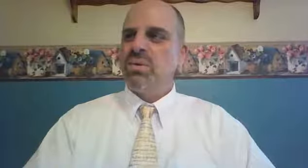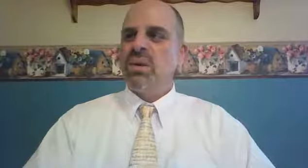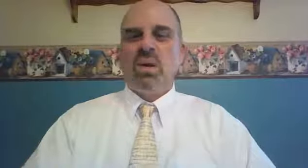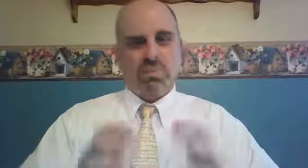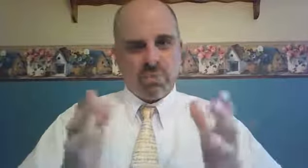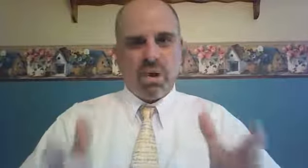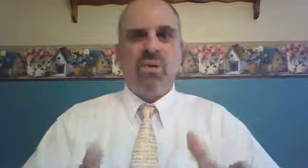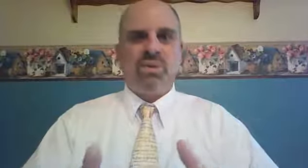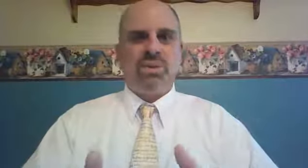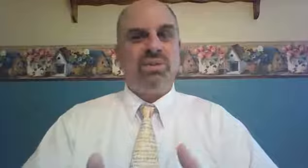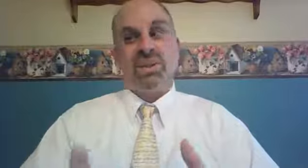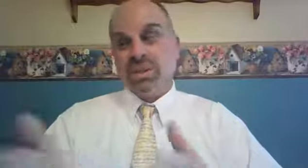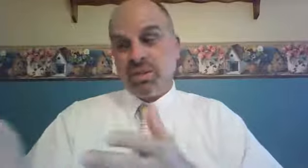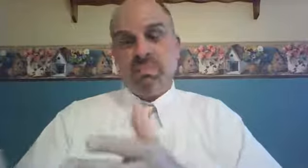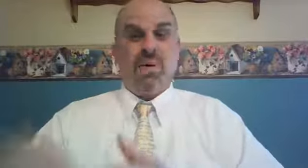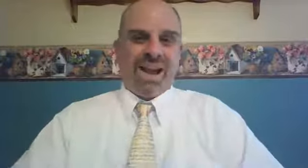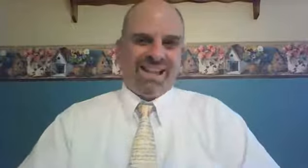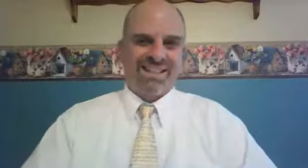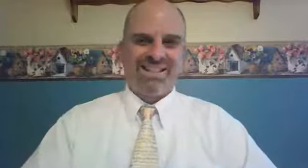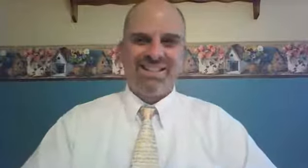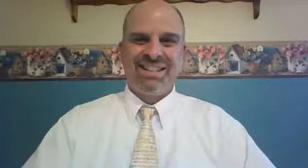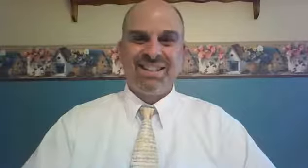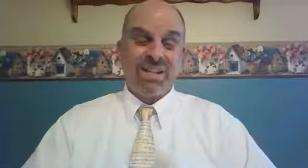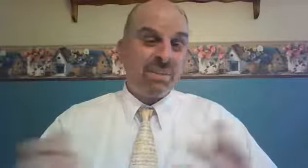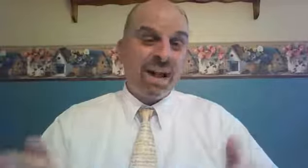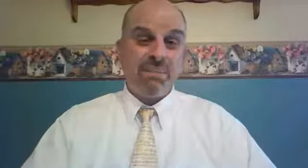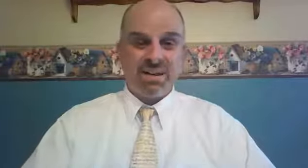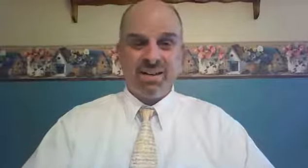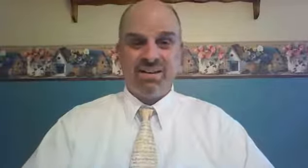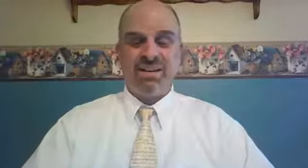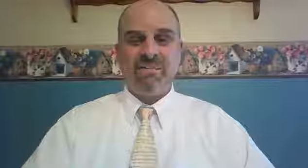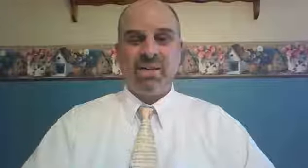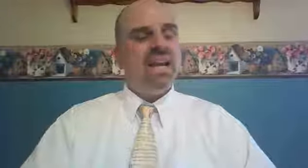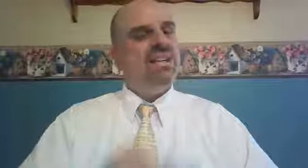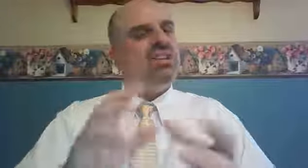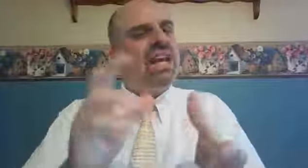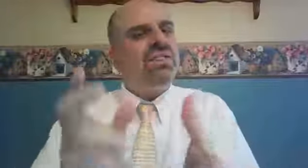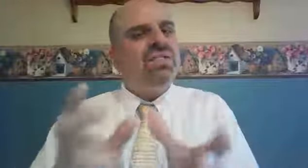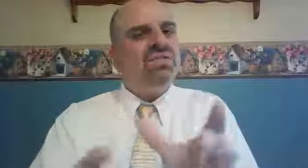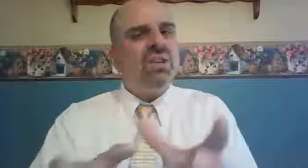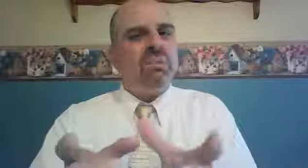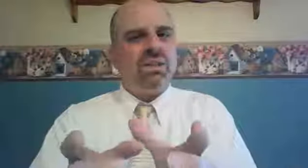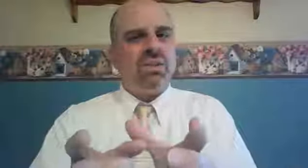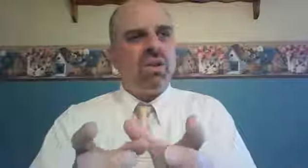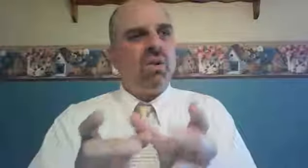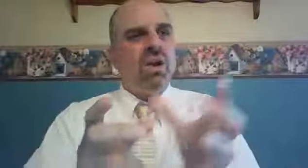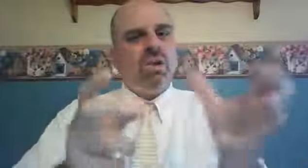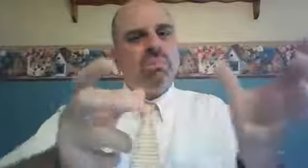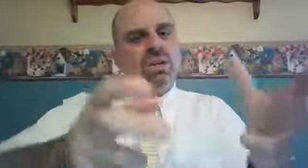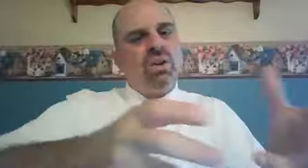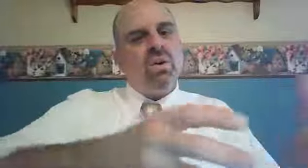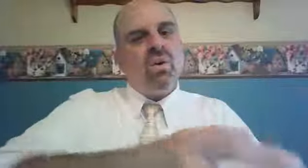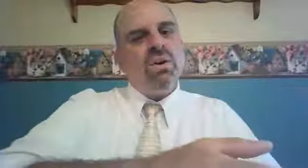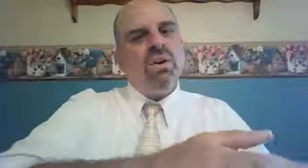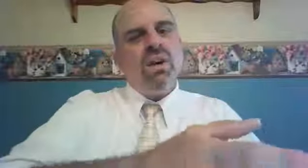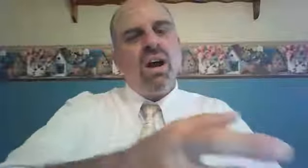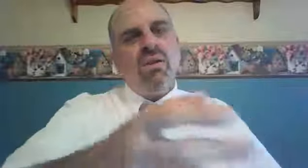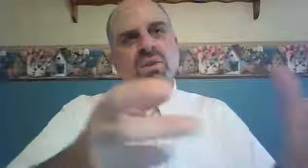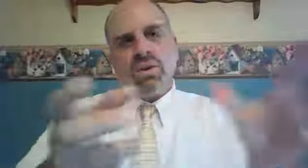Ruth proposes to Boaz. That's what happened here. Did you catch the symbolism, though? Spread the corner of your